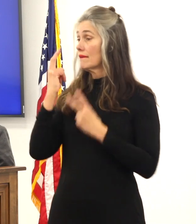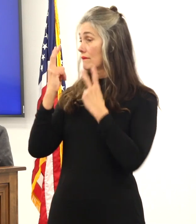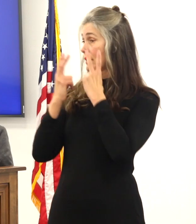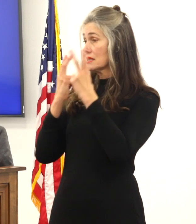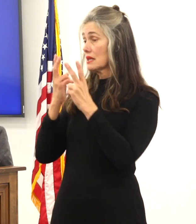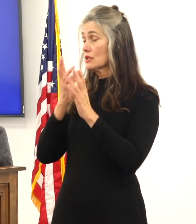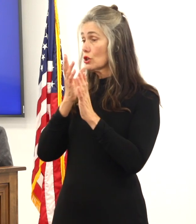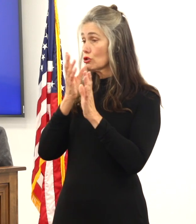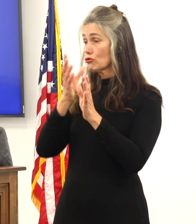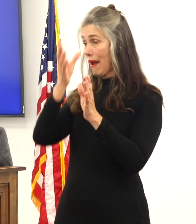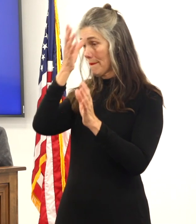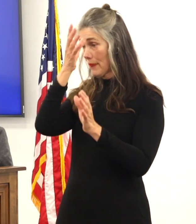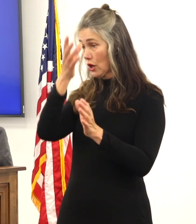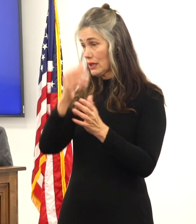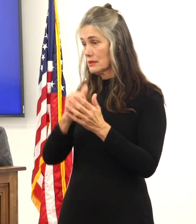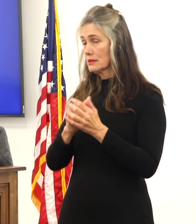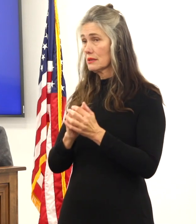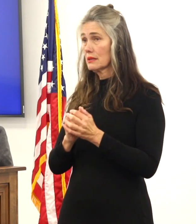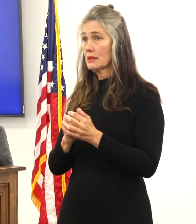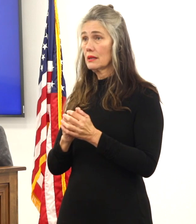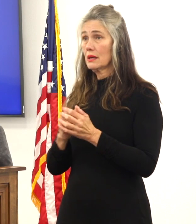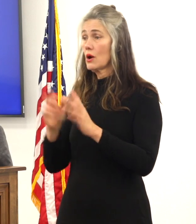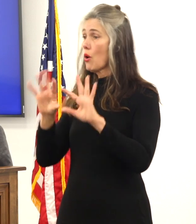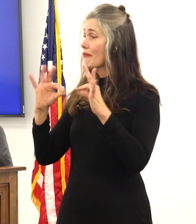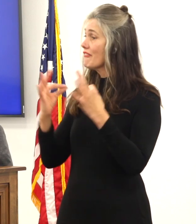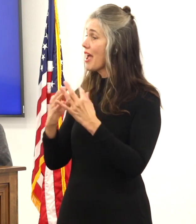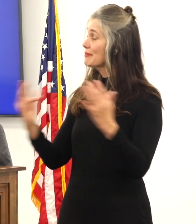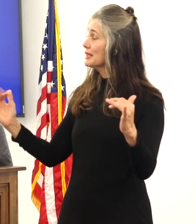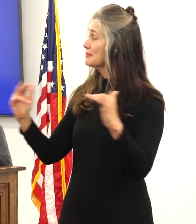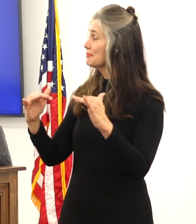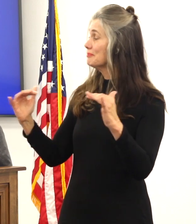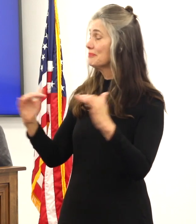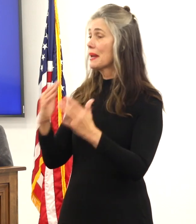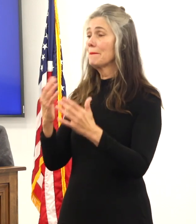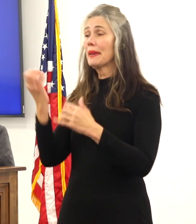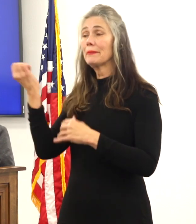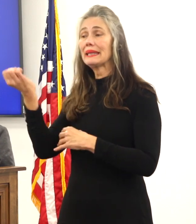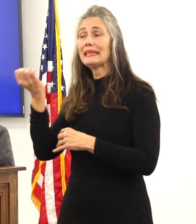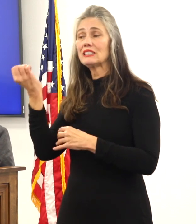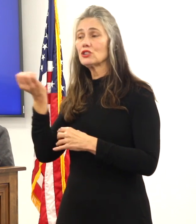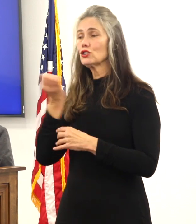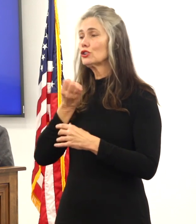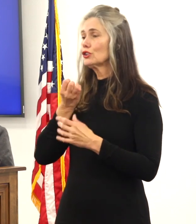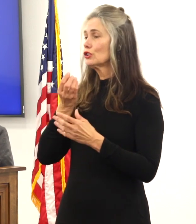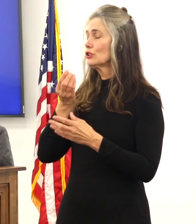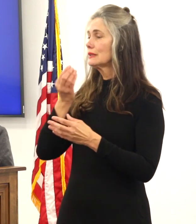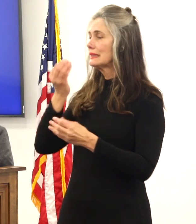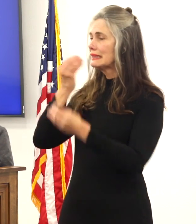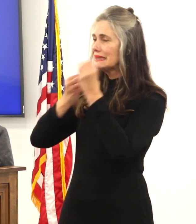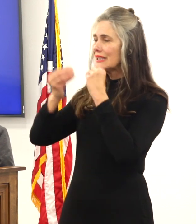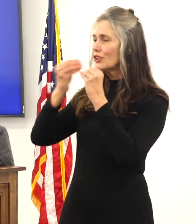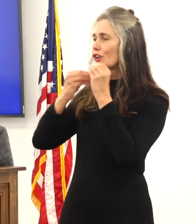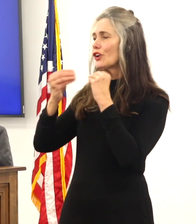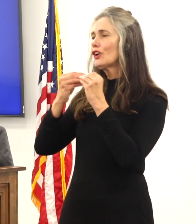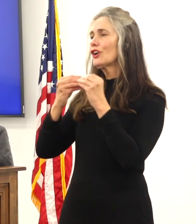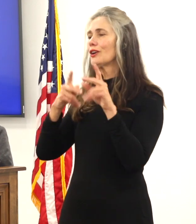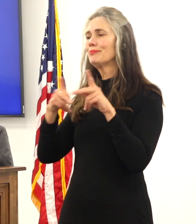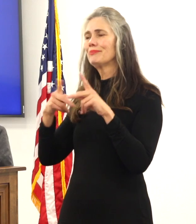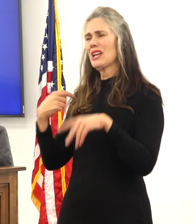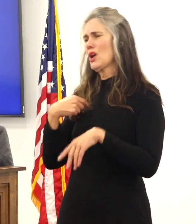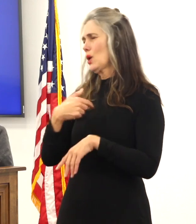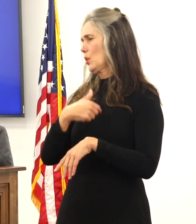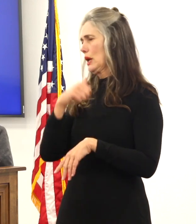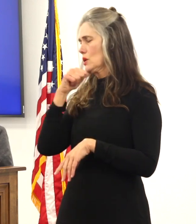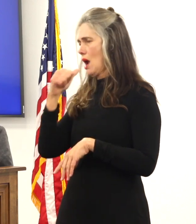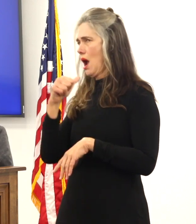you know bringing together families for Easter dinner we're not going to be